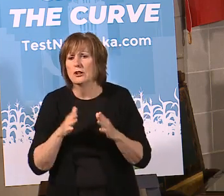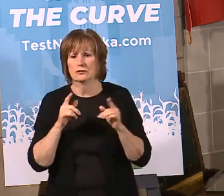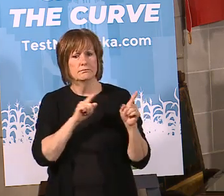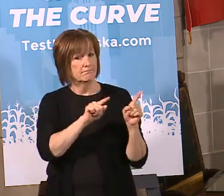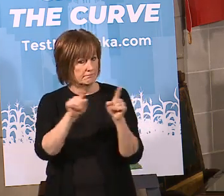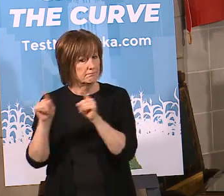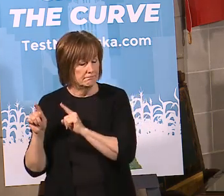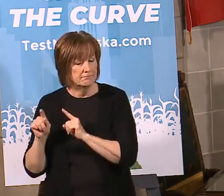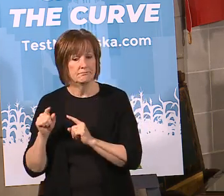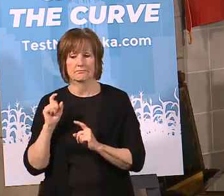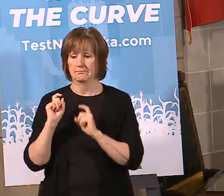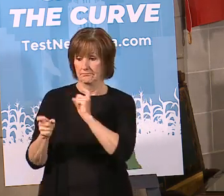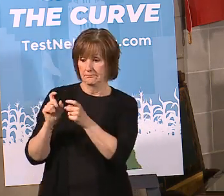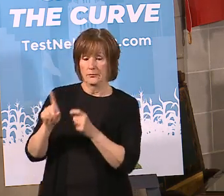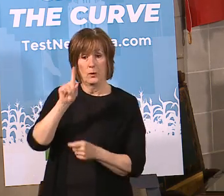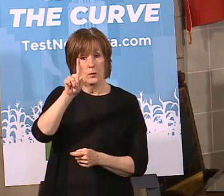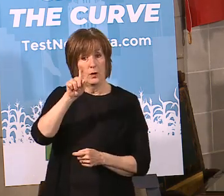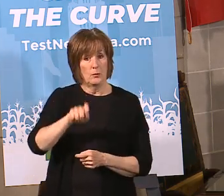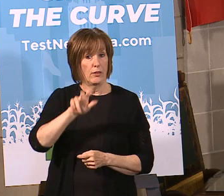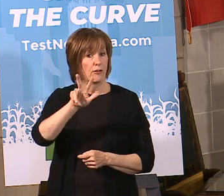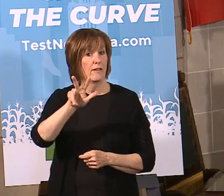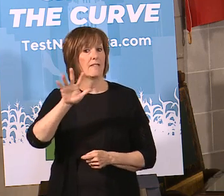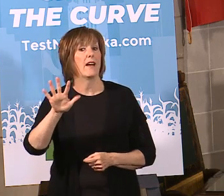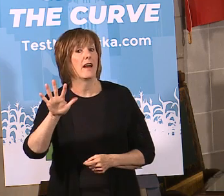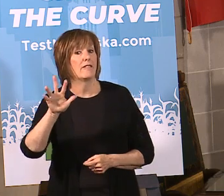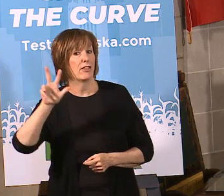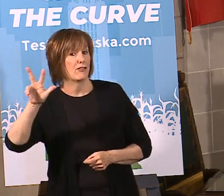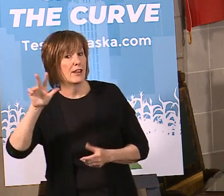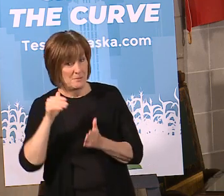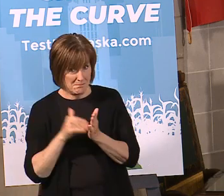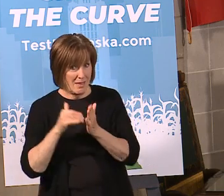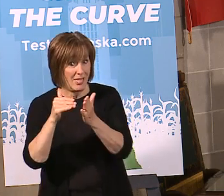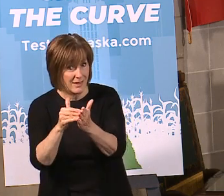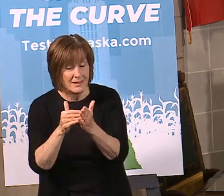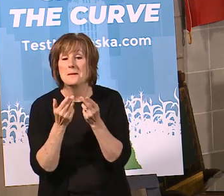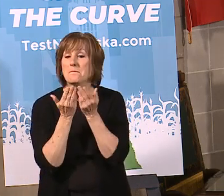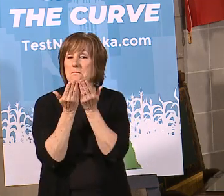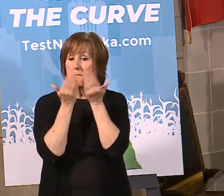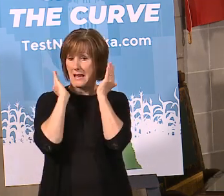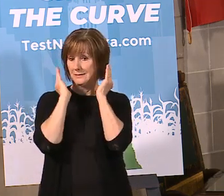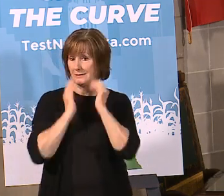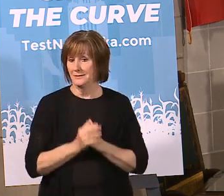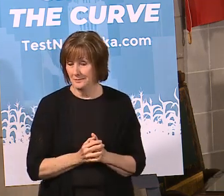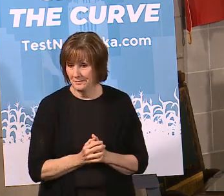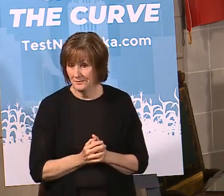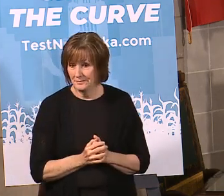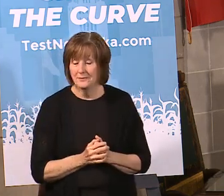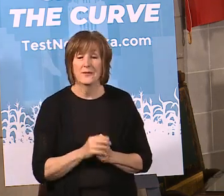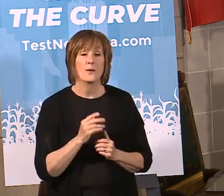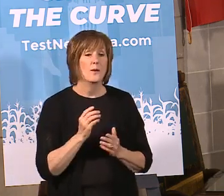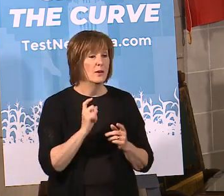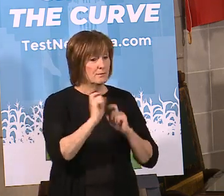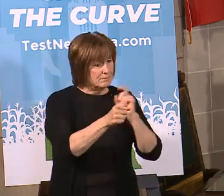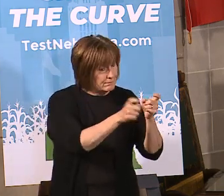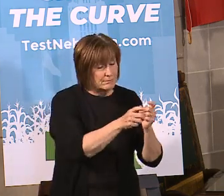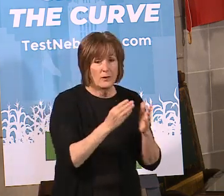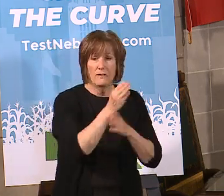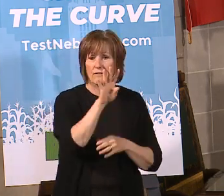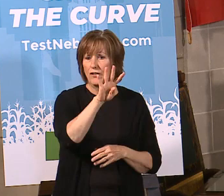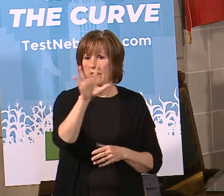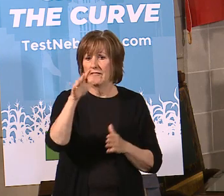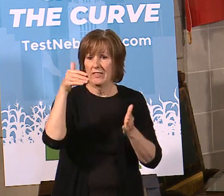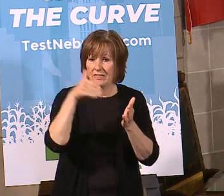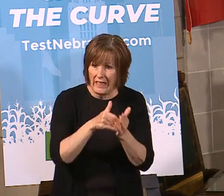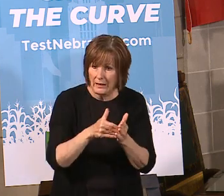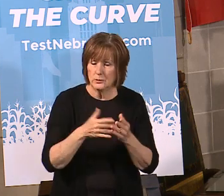We have distributed 1.353 million masks. We have distributed over 45,000